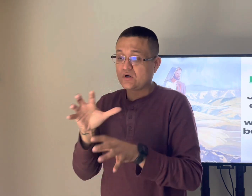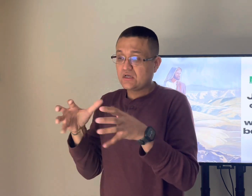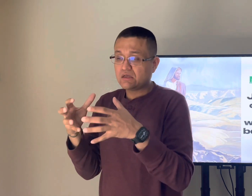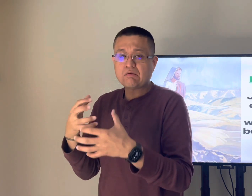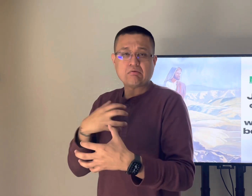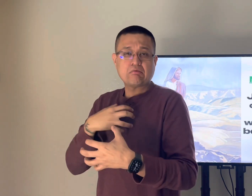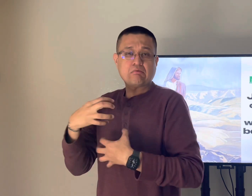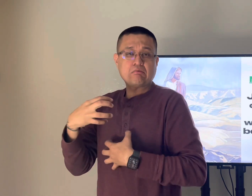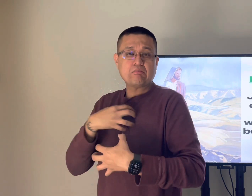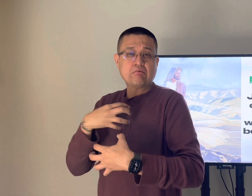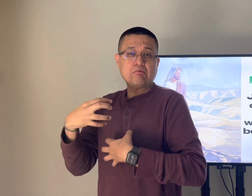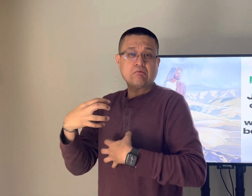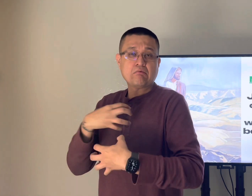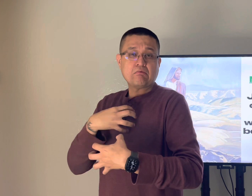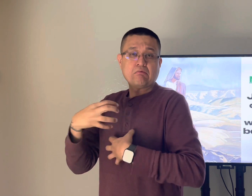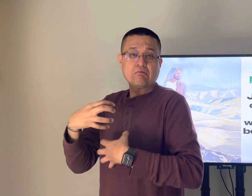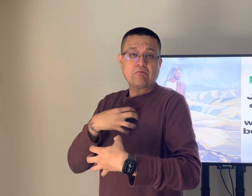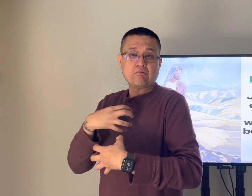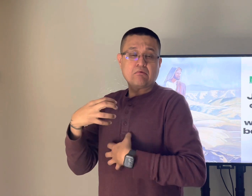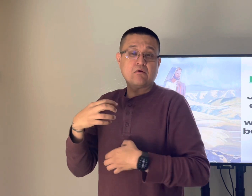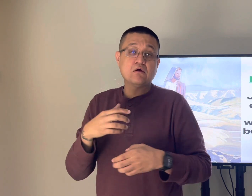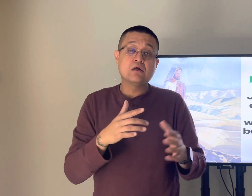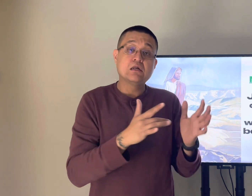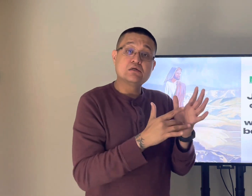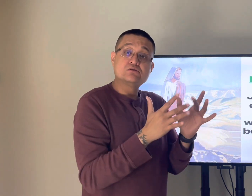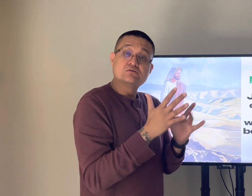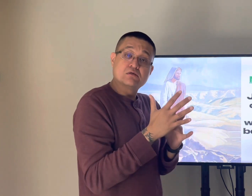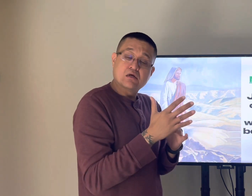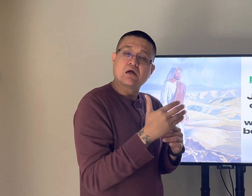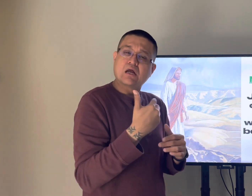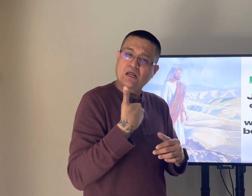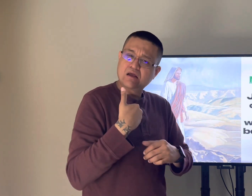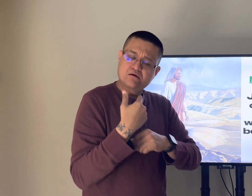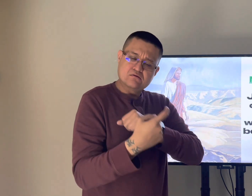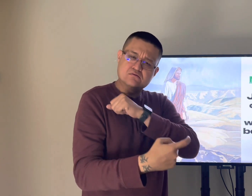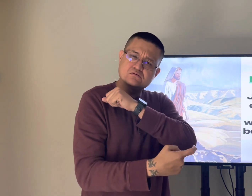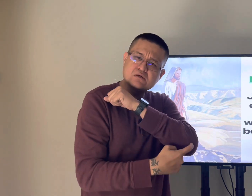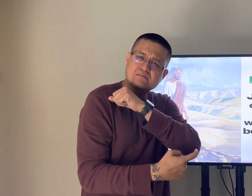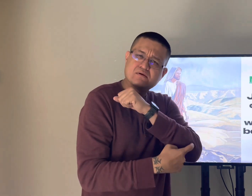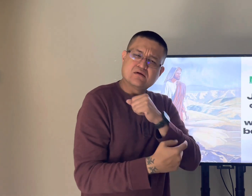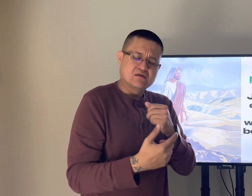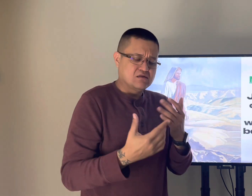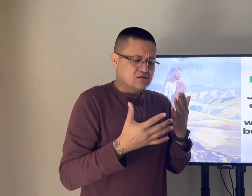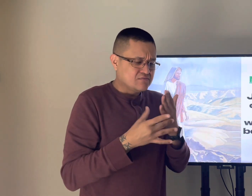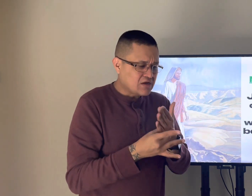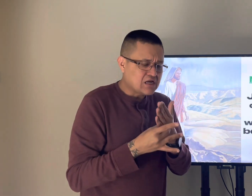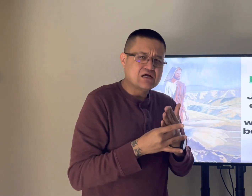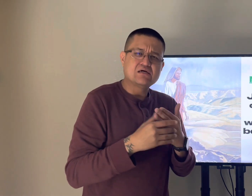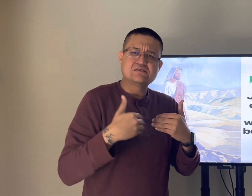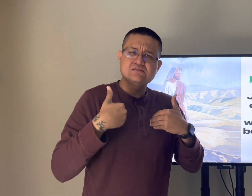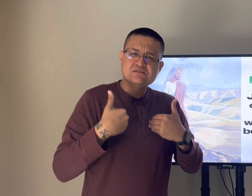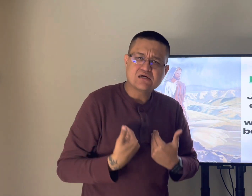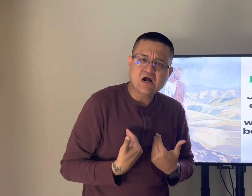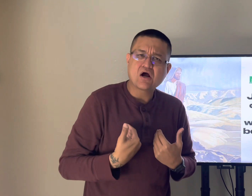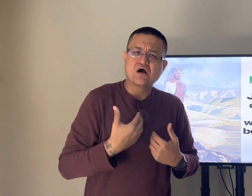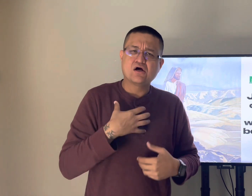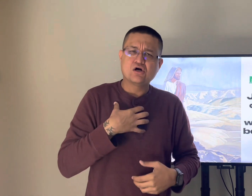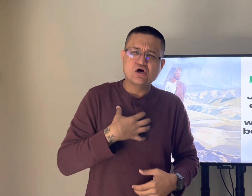you know jesus went through his temptations in his 40 days same as israel had their trials and struggles in the wilderness